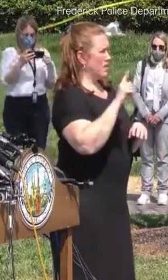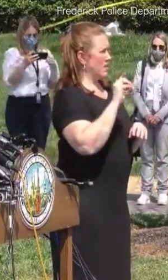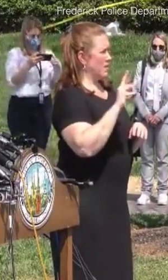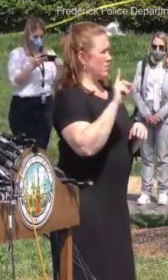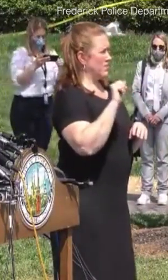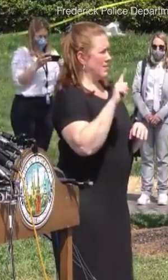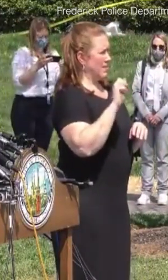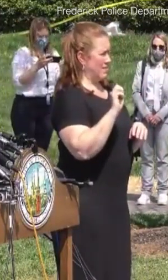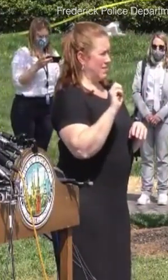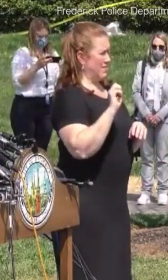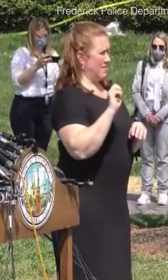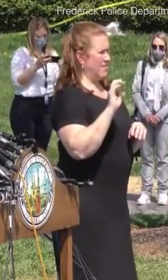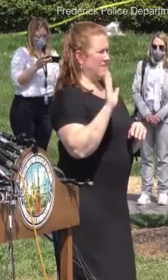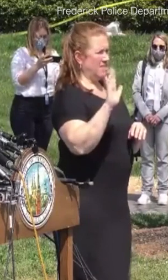city of Frederick.